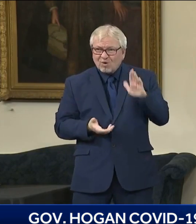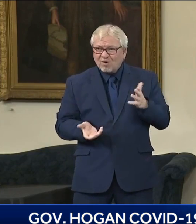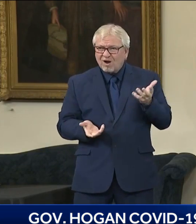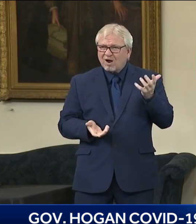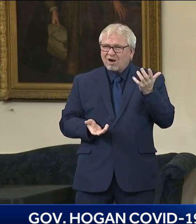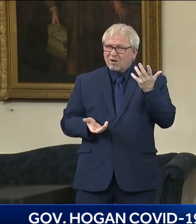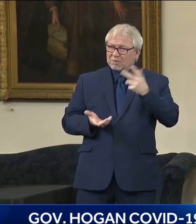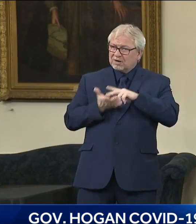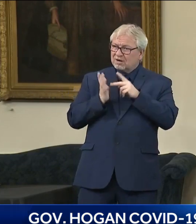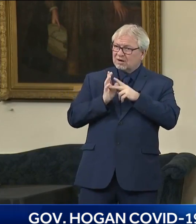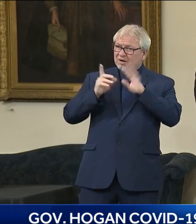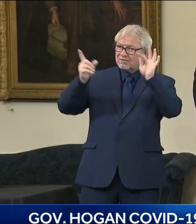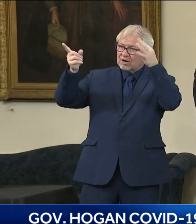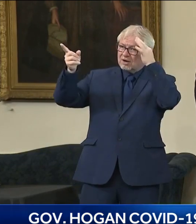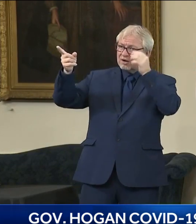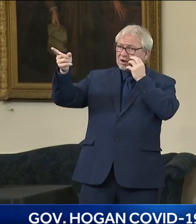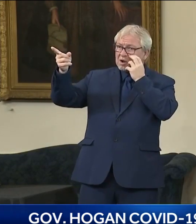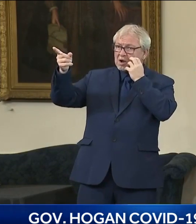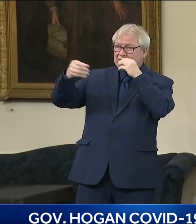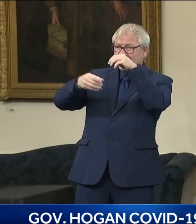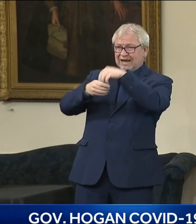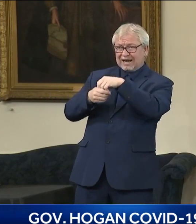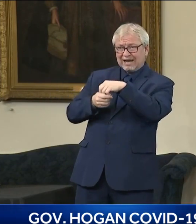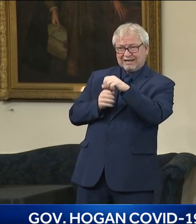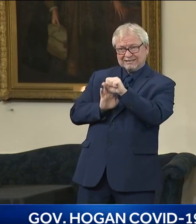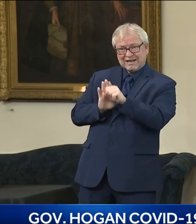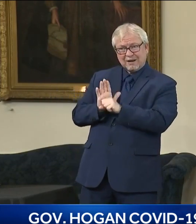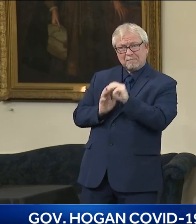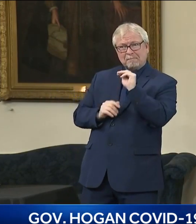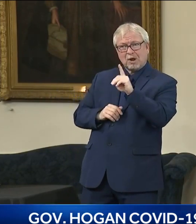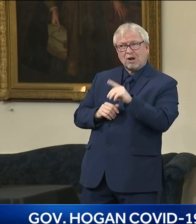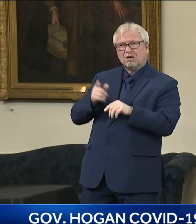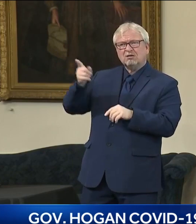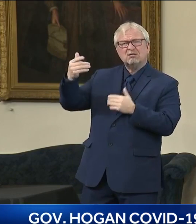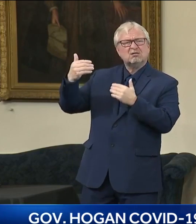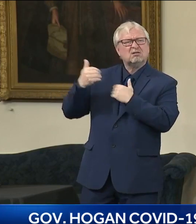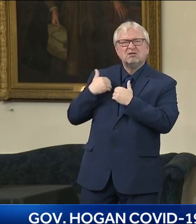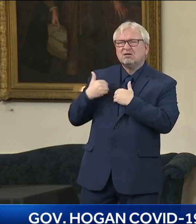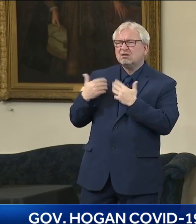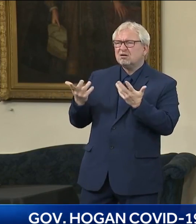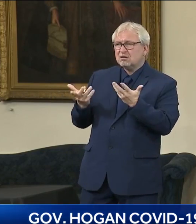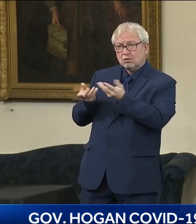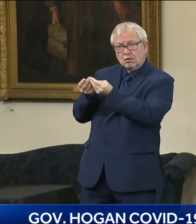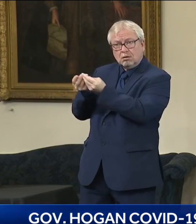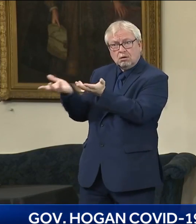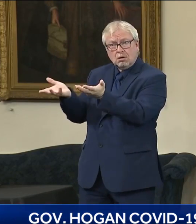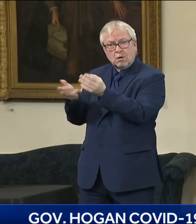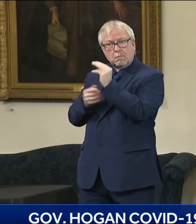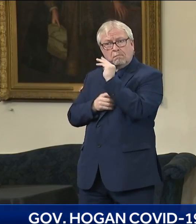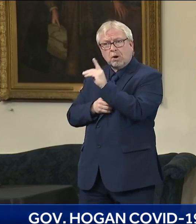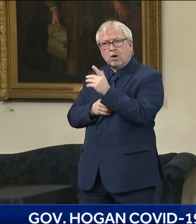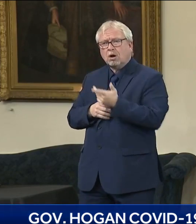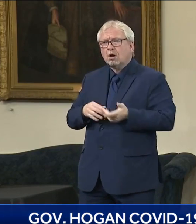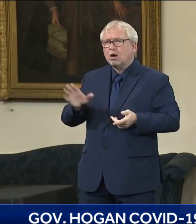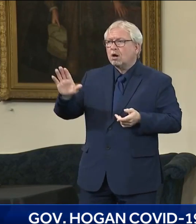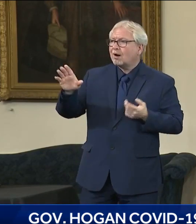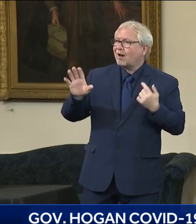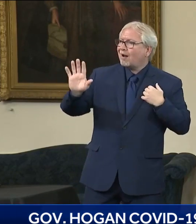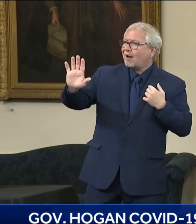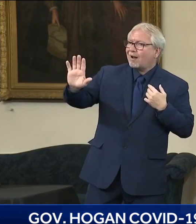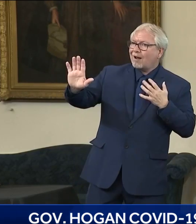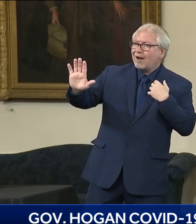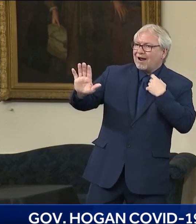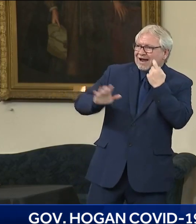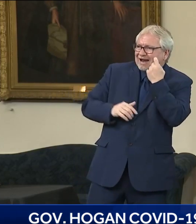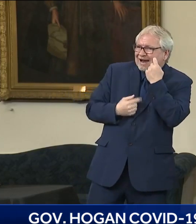Maryland? Are those agencies supposed to be administering them? We just found out about this in the White House and the CDC can't really give us answers